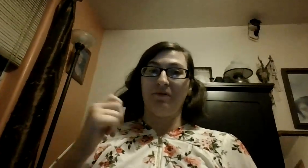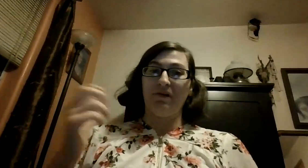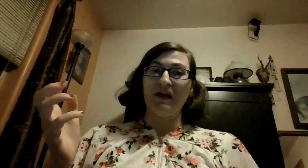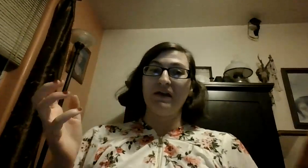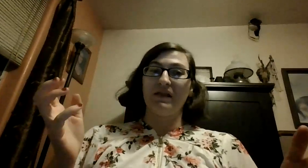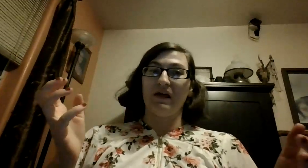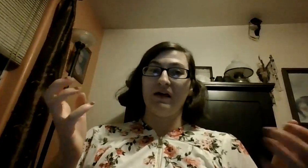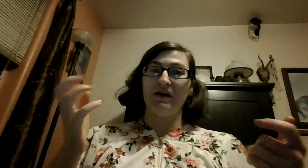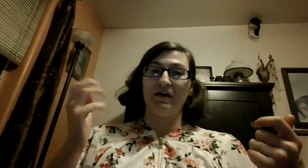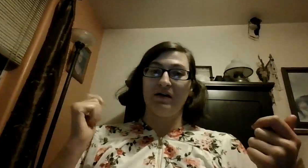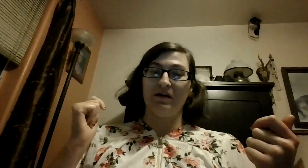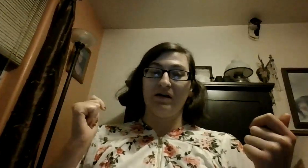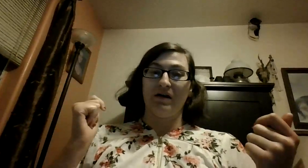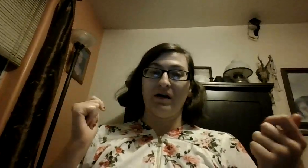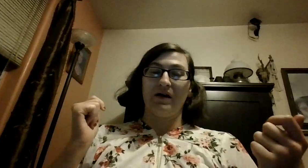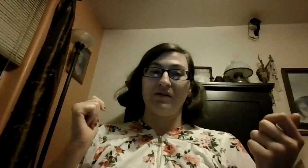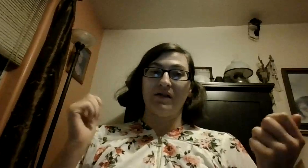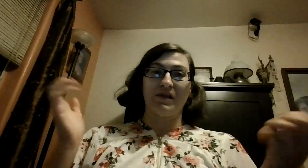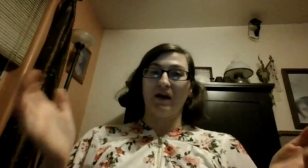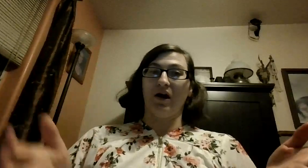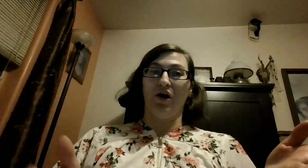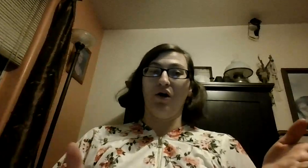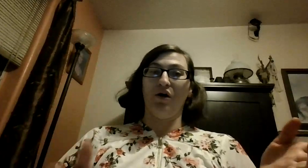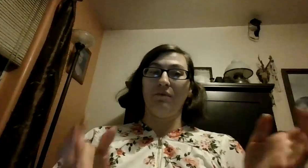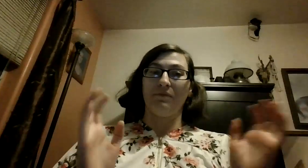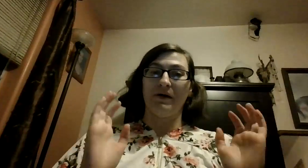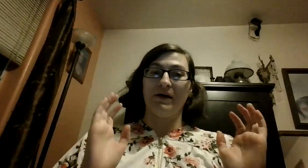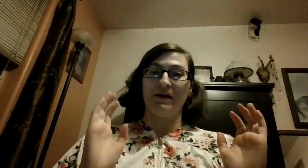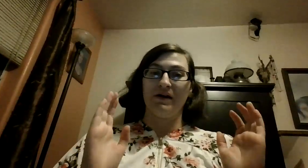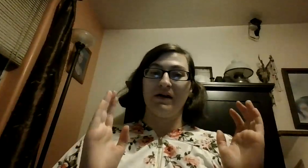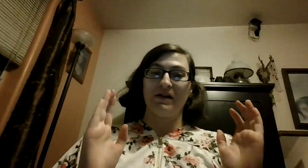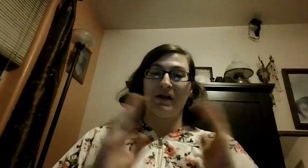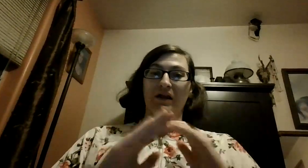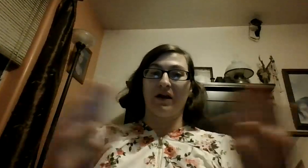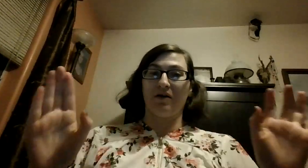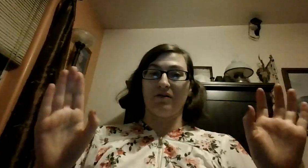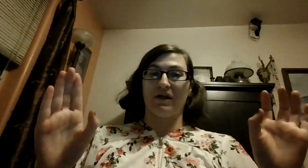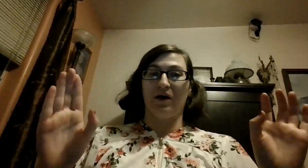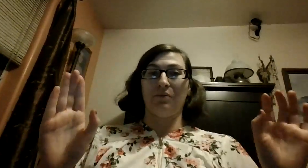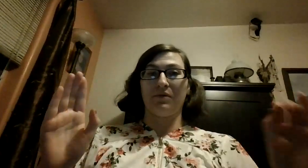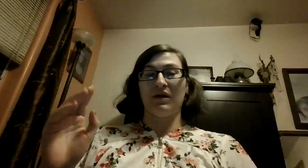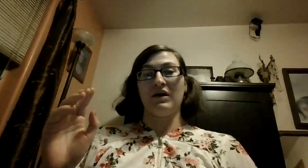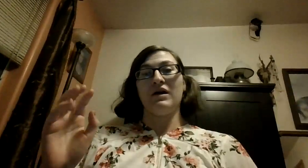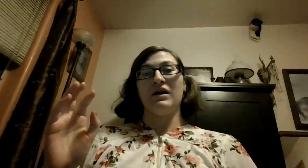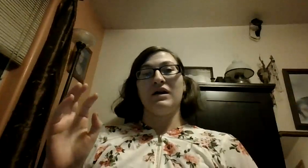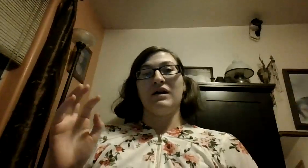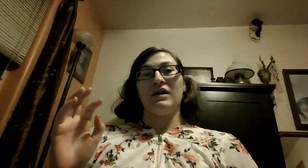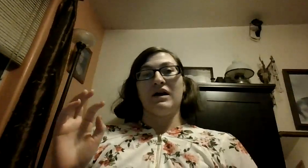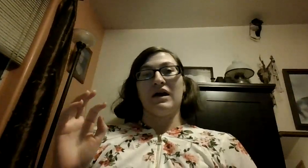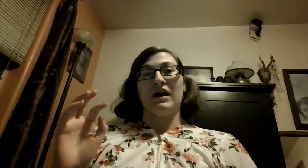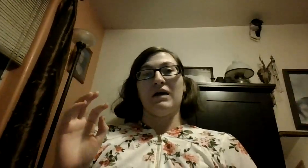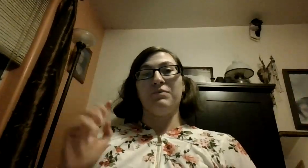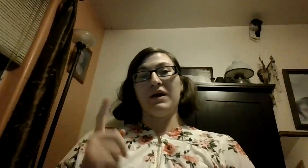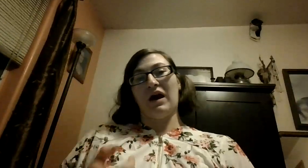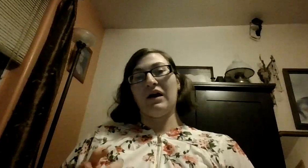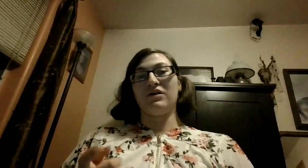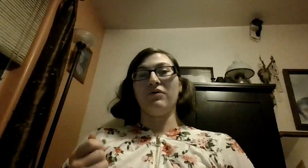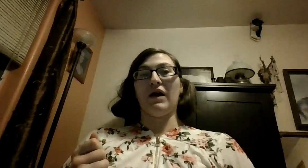stay at home so take care of yourselves be kind to everyone